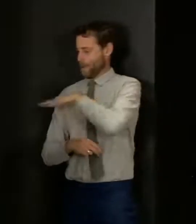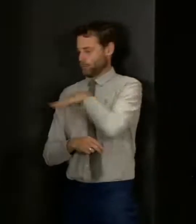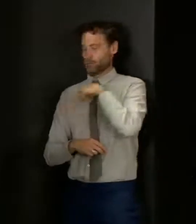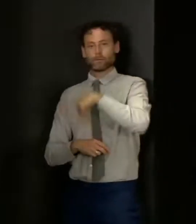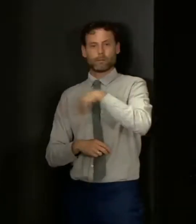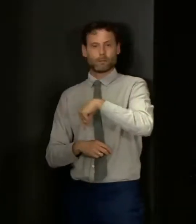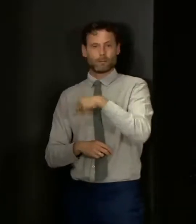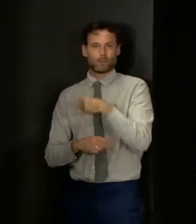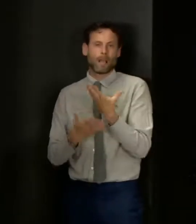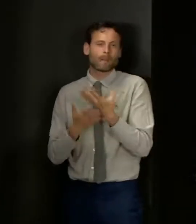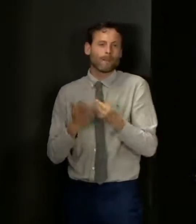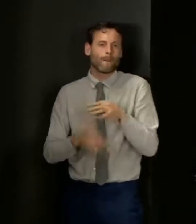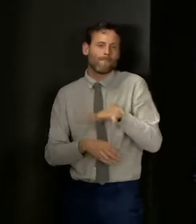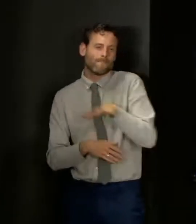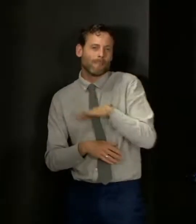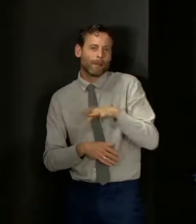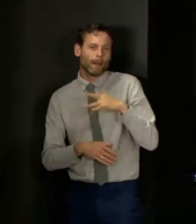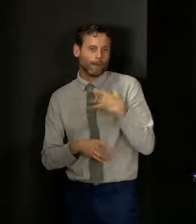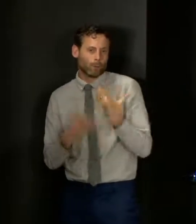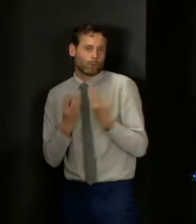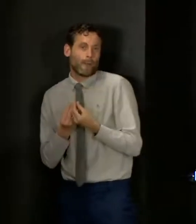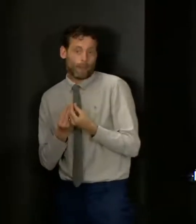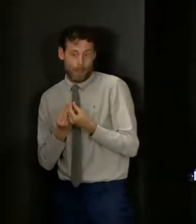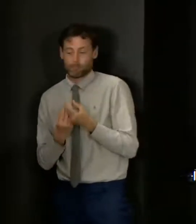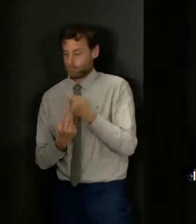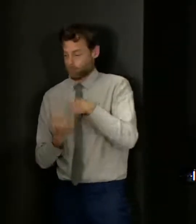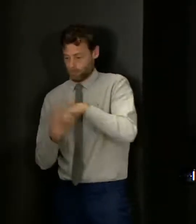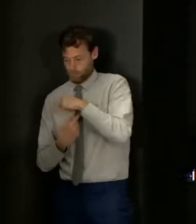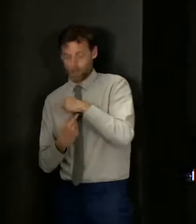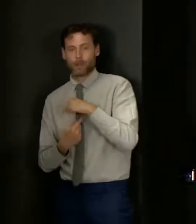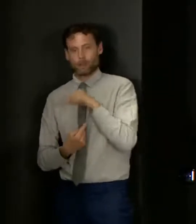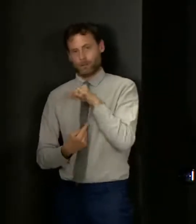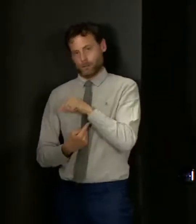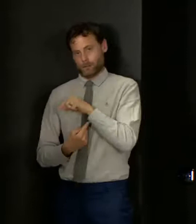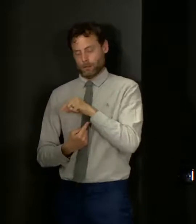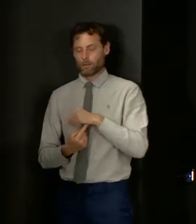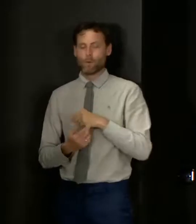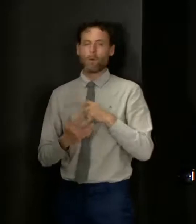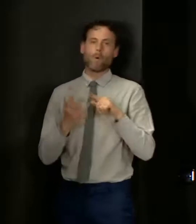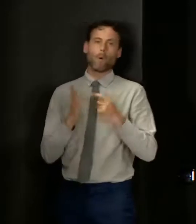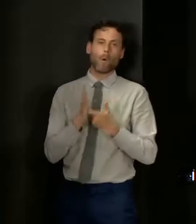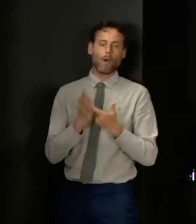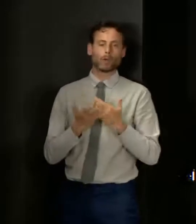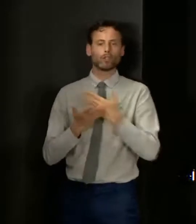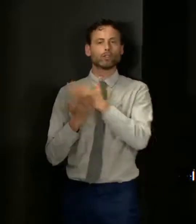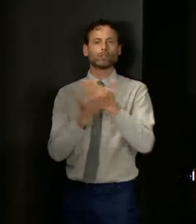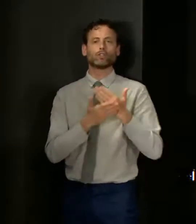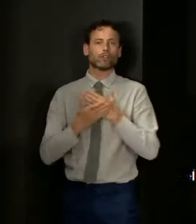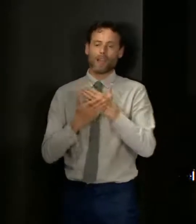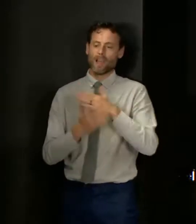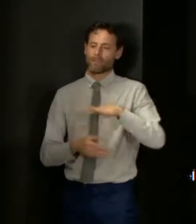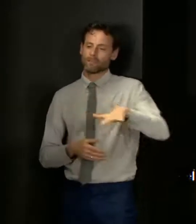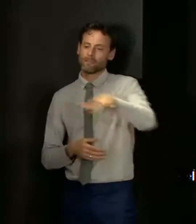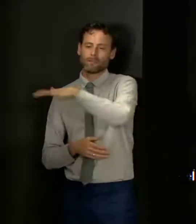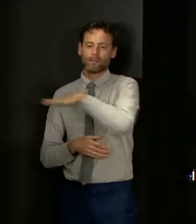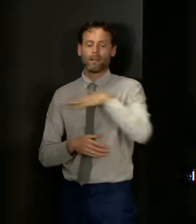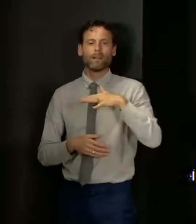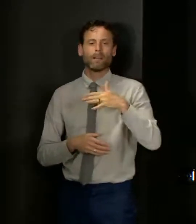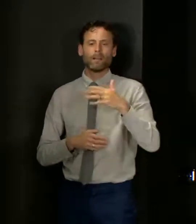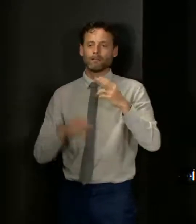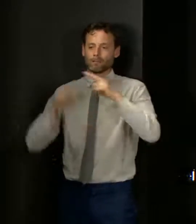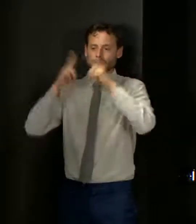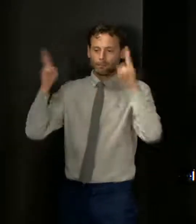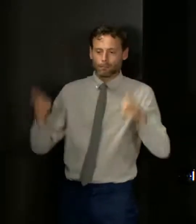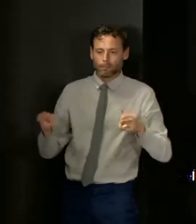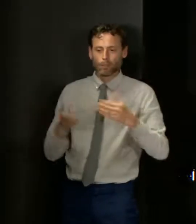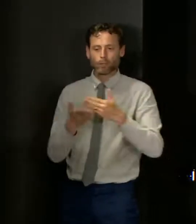a household in terms of families living together. It might be people who share communal facilities and live together in accommodation